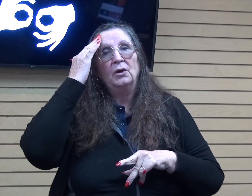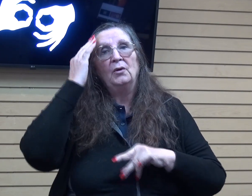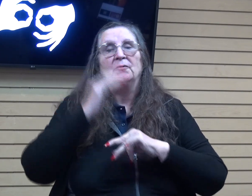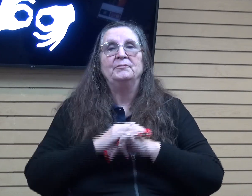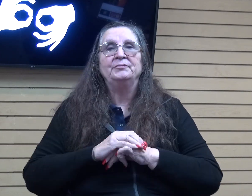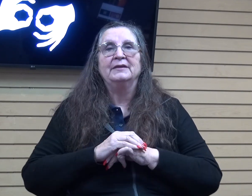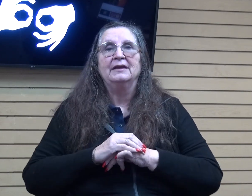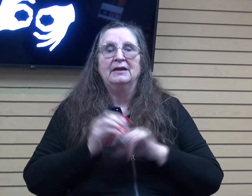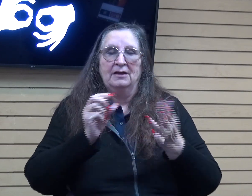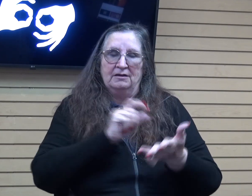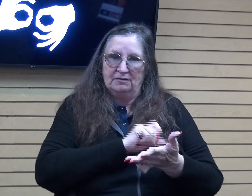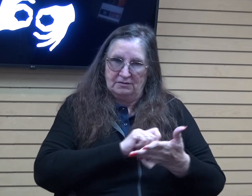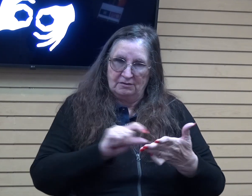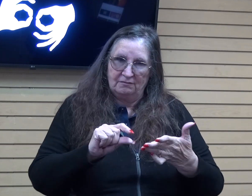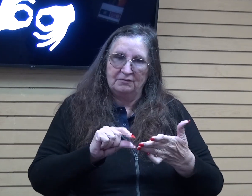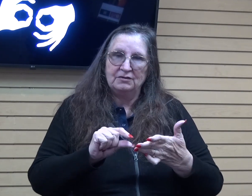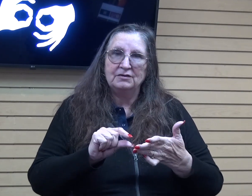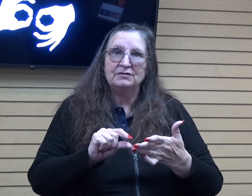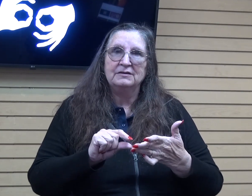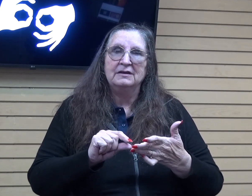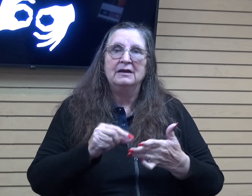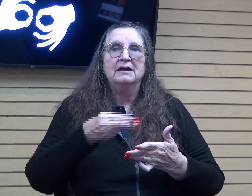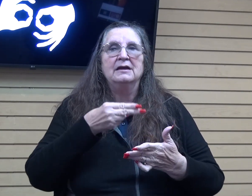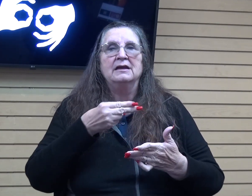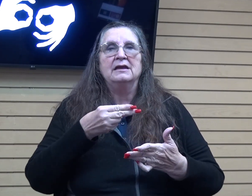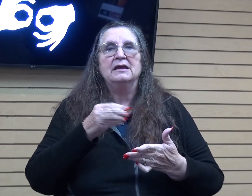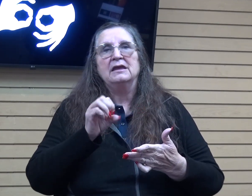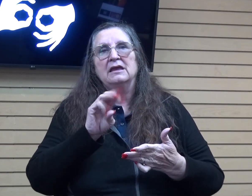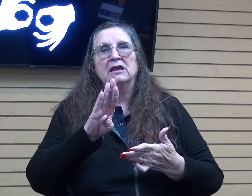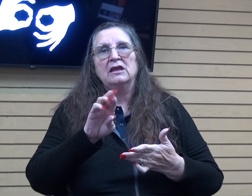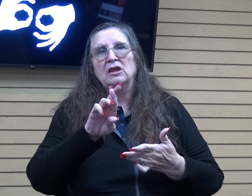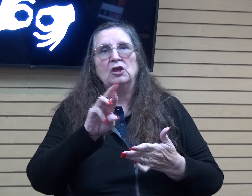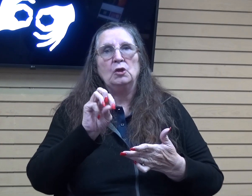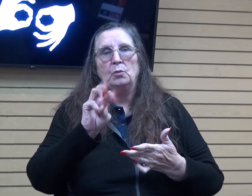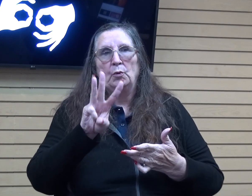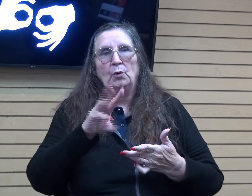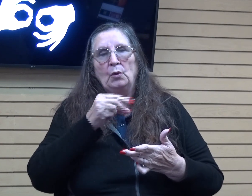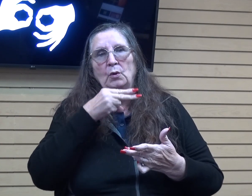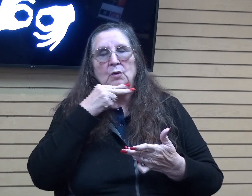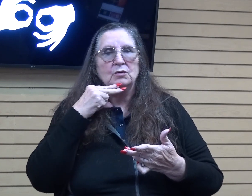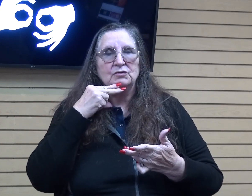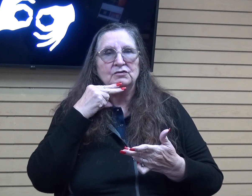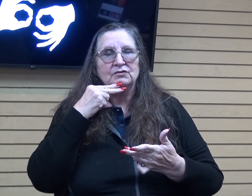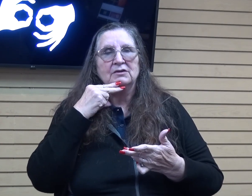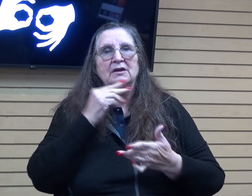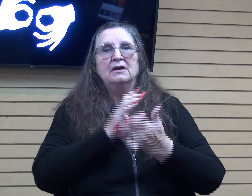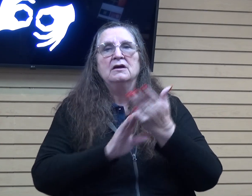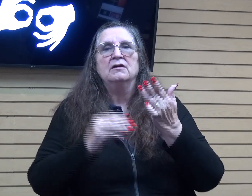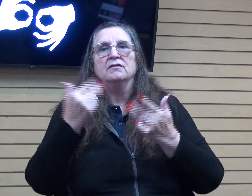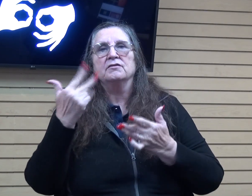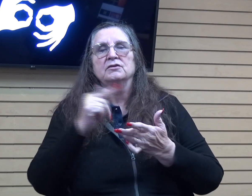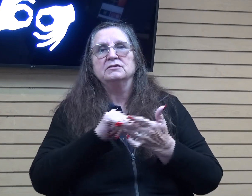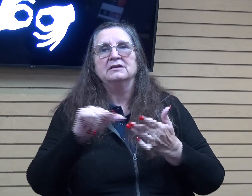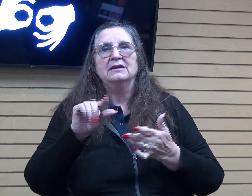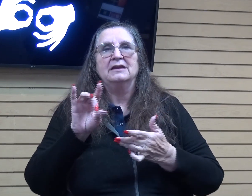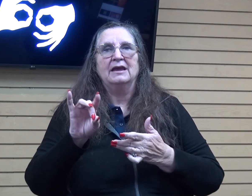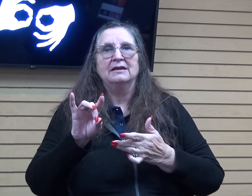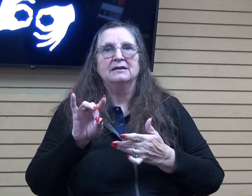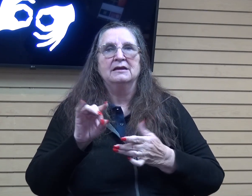verses I'm going to go to is Hebrews 13, 8. Jesus Christ is the same yesterday, today, and